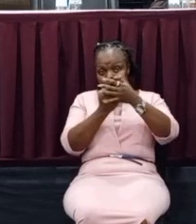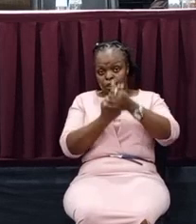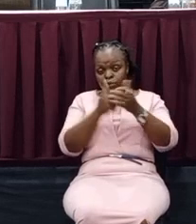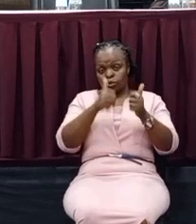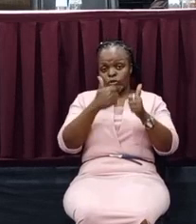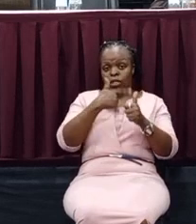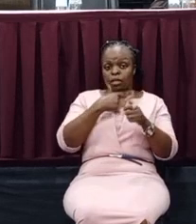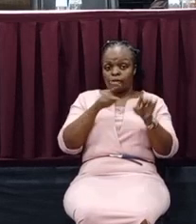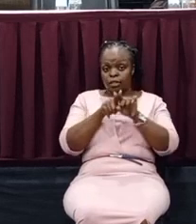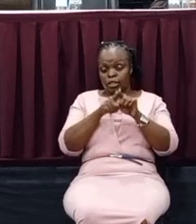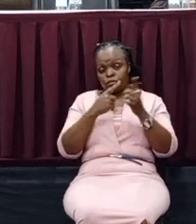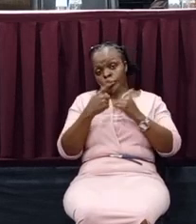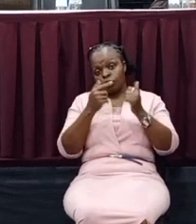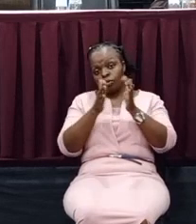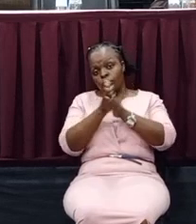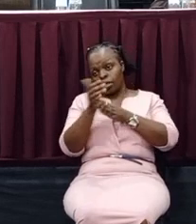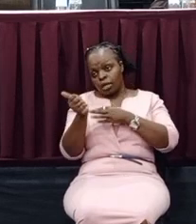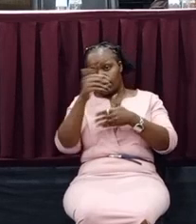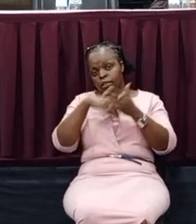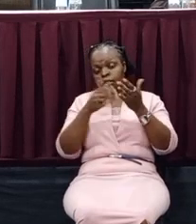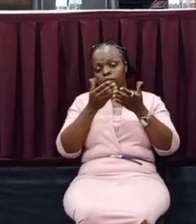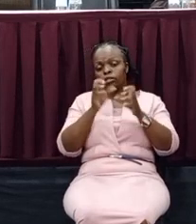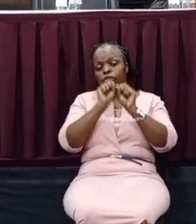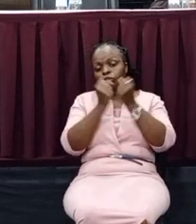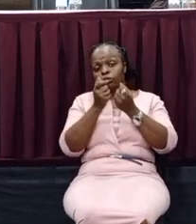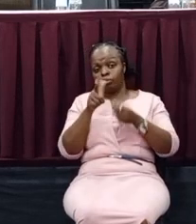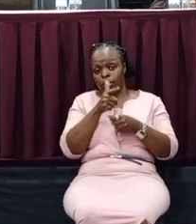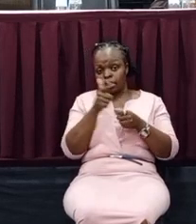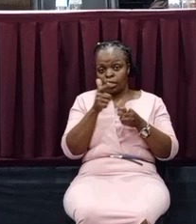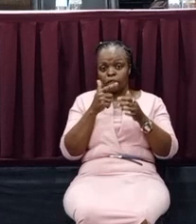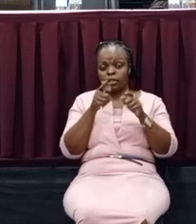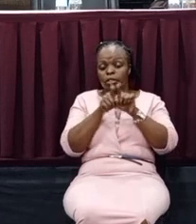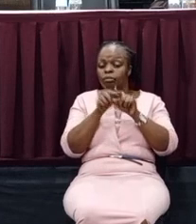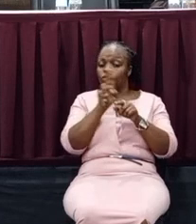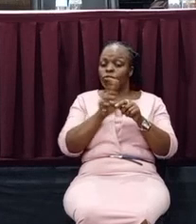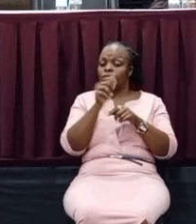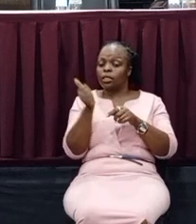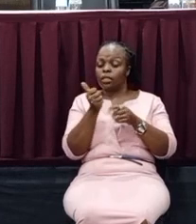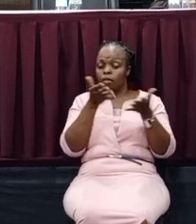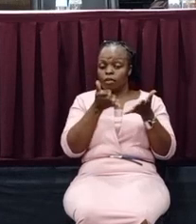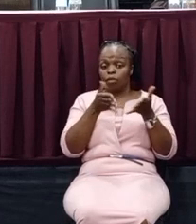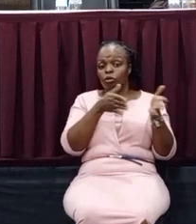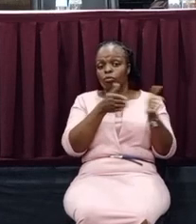We also address others in social media. So please use every available opportunity to